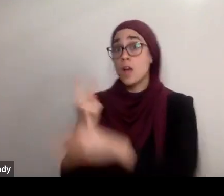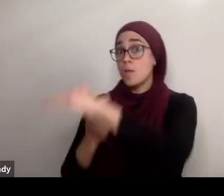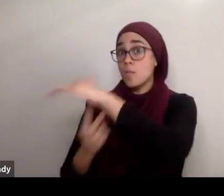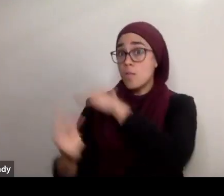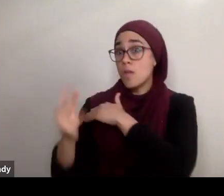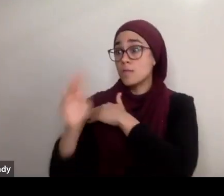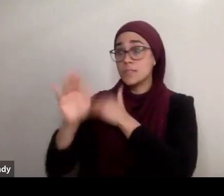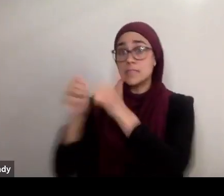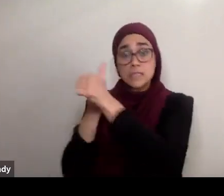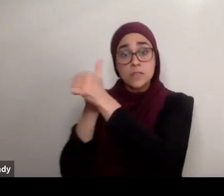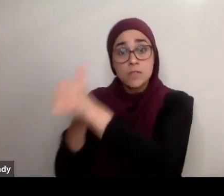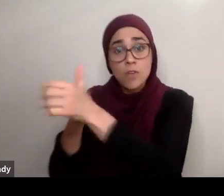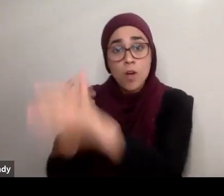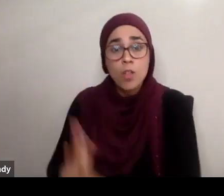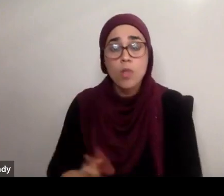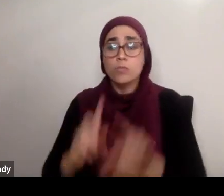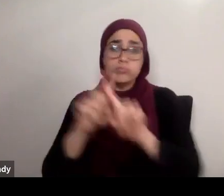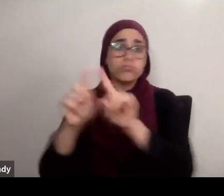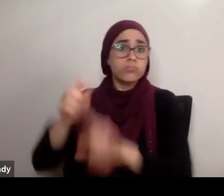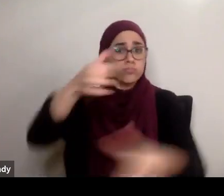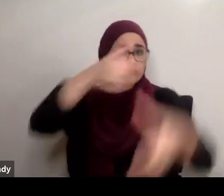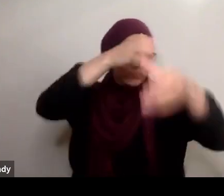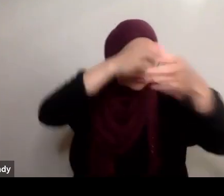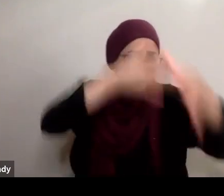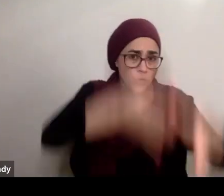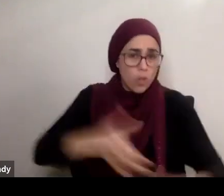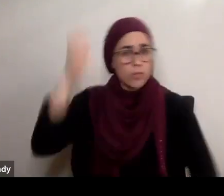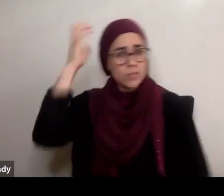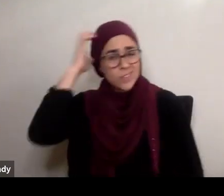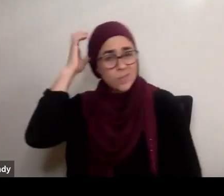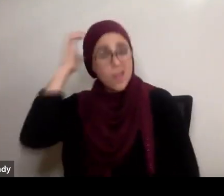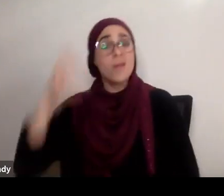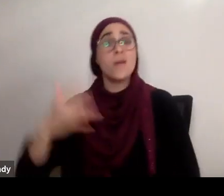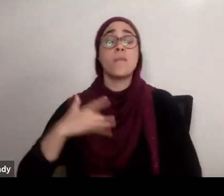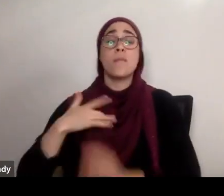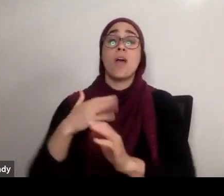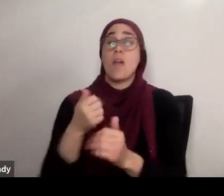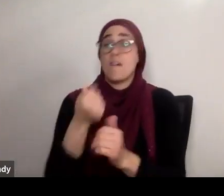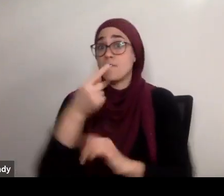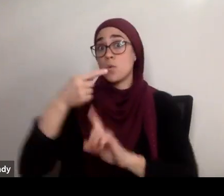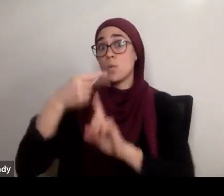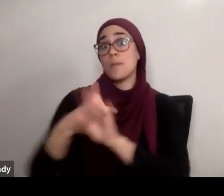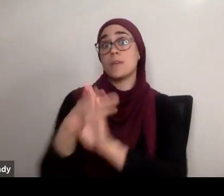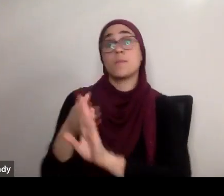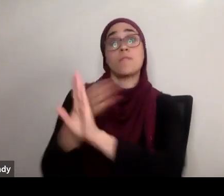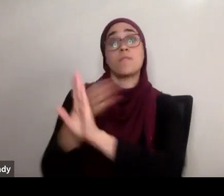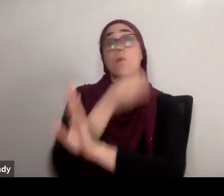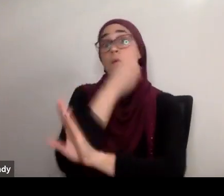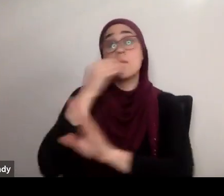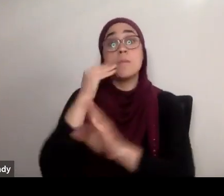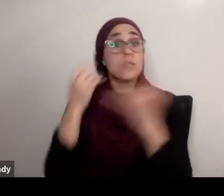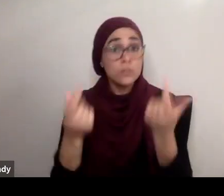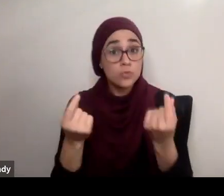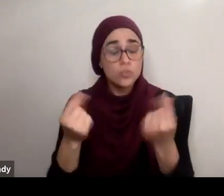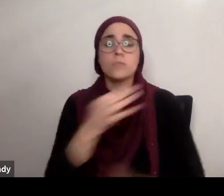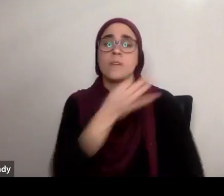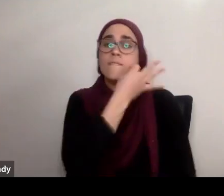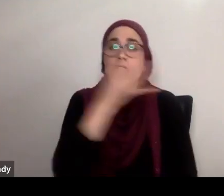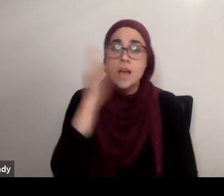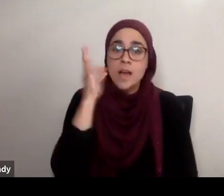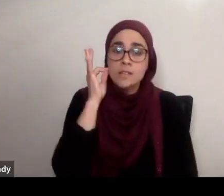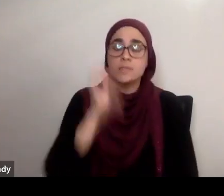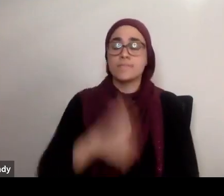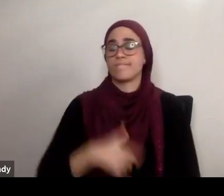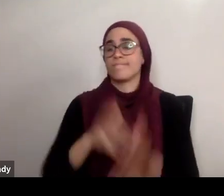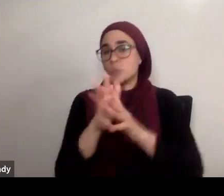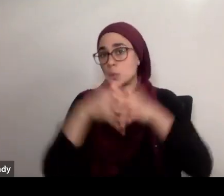including al-shafi'in and others, who used to dedicate the months before Ramadan, fasting, reciting Qur'an, memorizing, reciting, learning